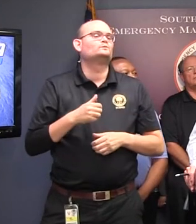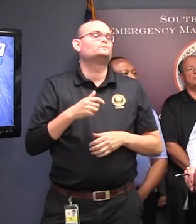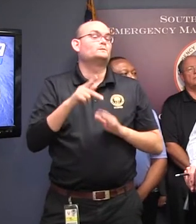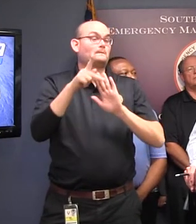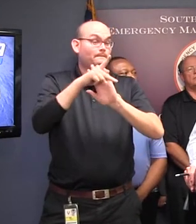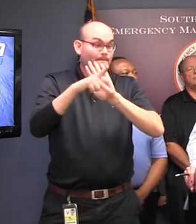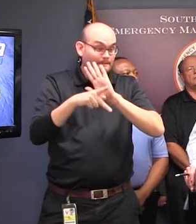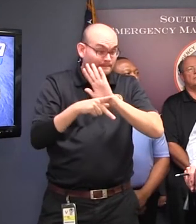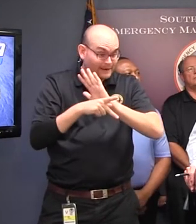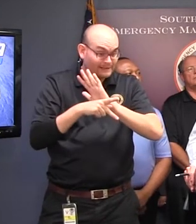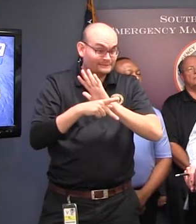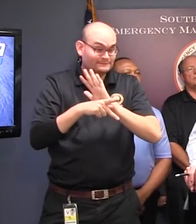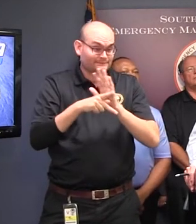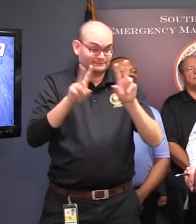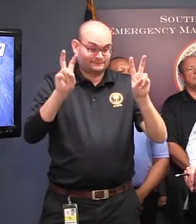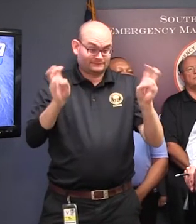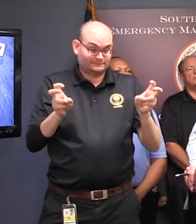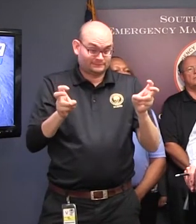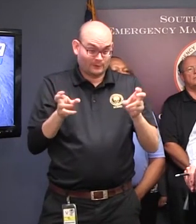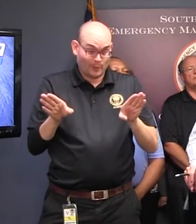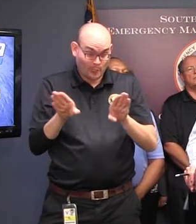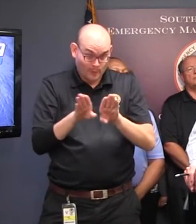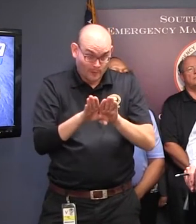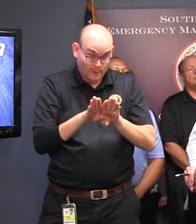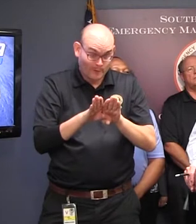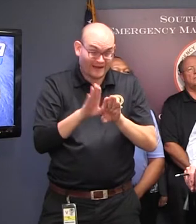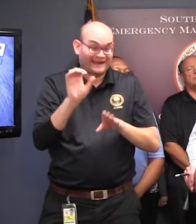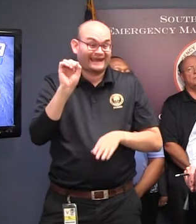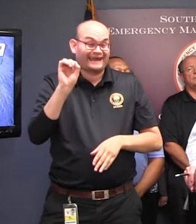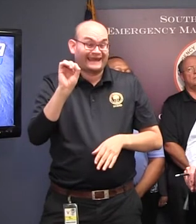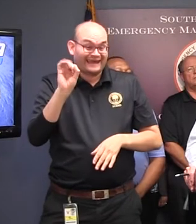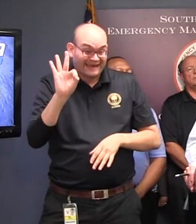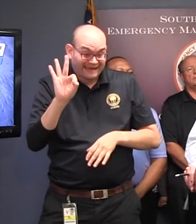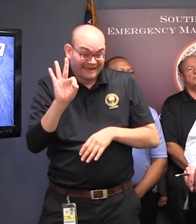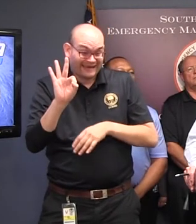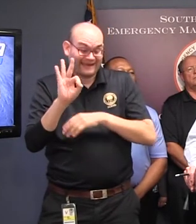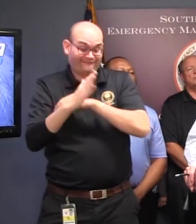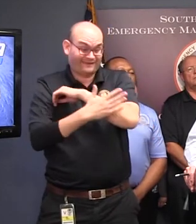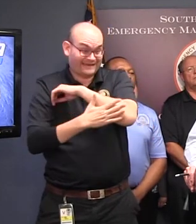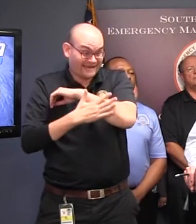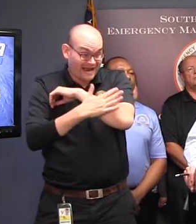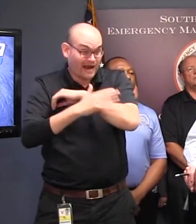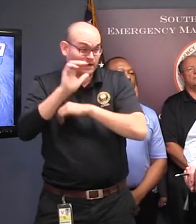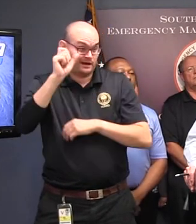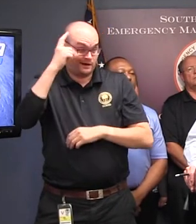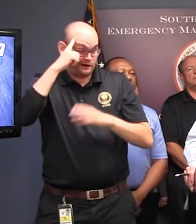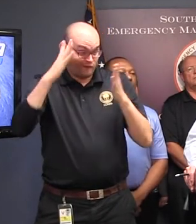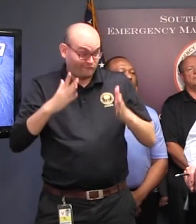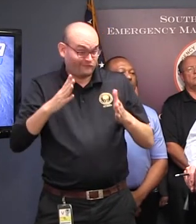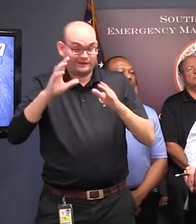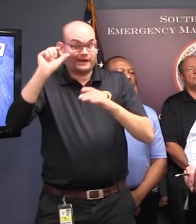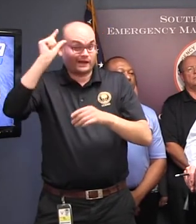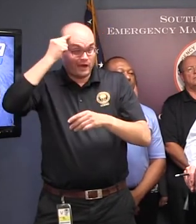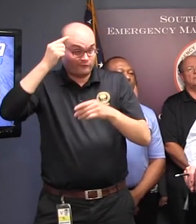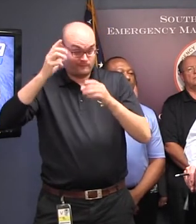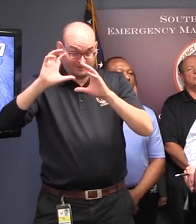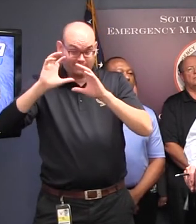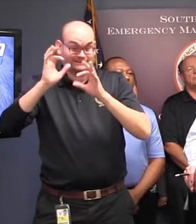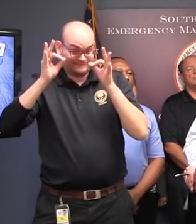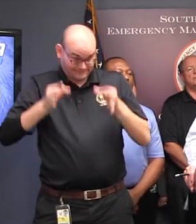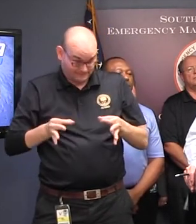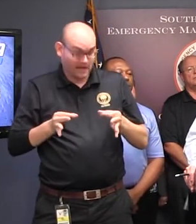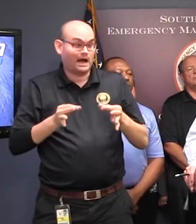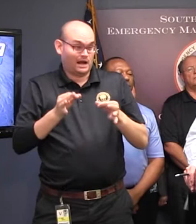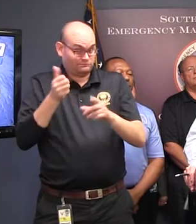is to close when and if the county government, where the office is located, decides to close. That's for the state offices.